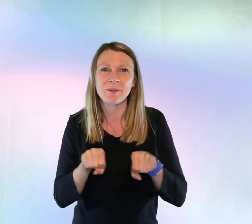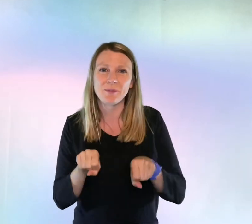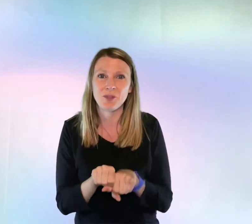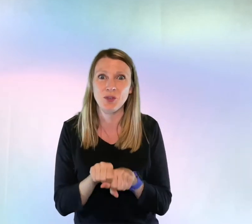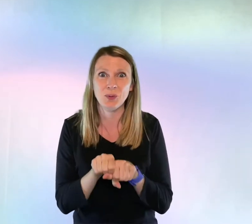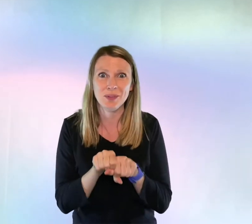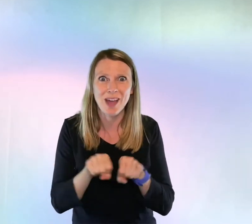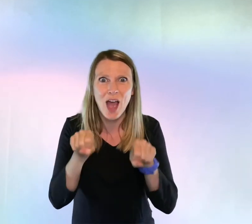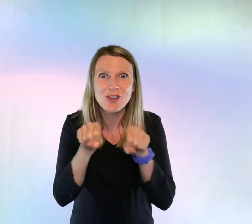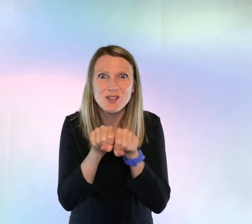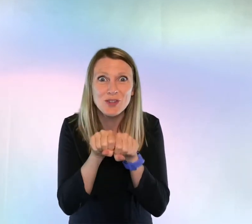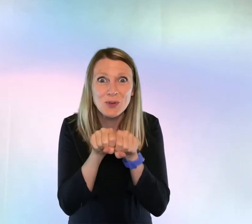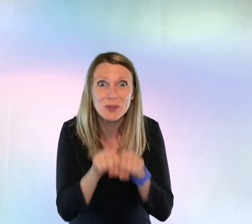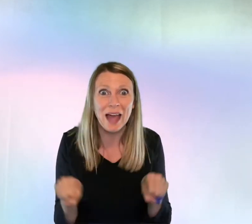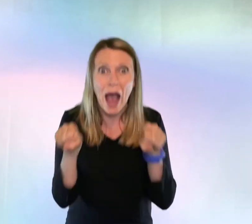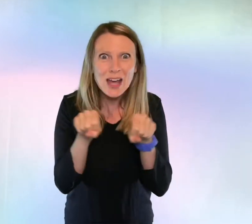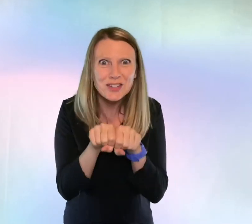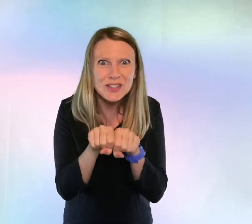Shoes, shoes, shoes.